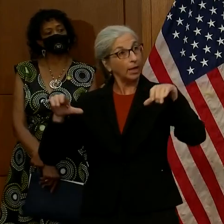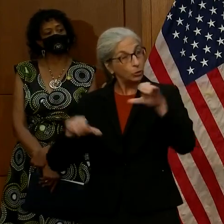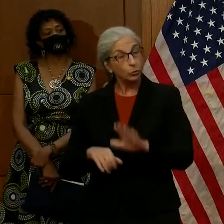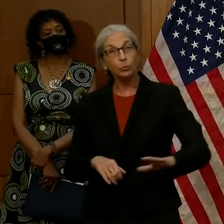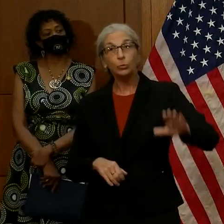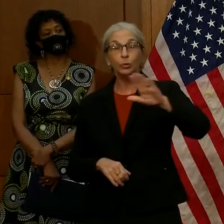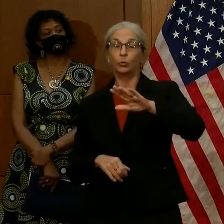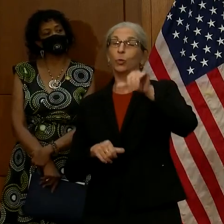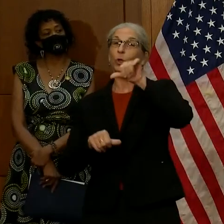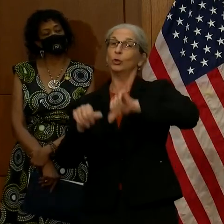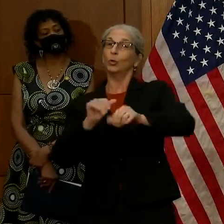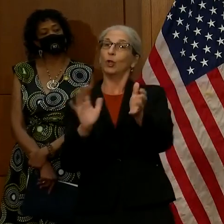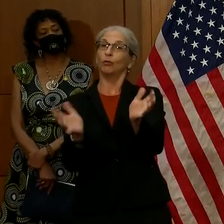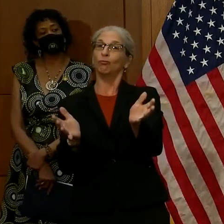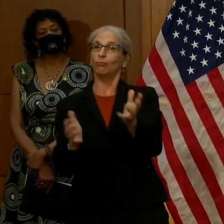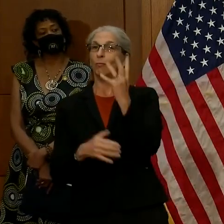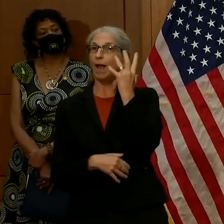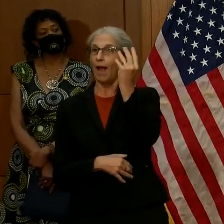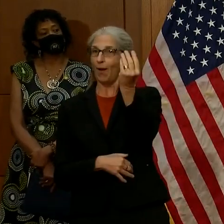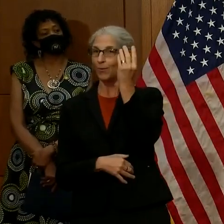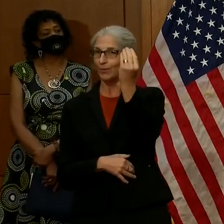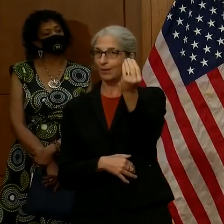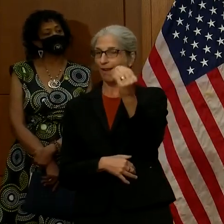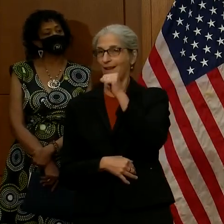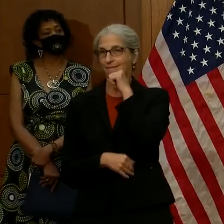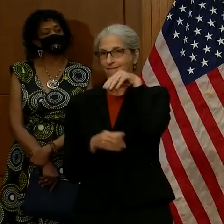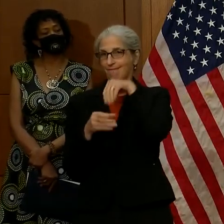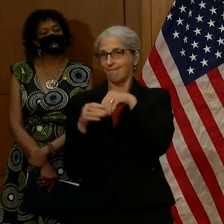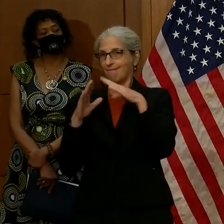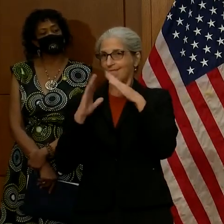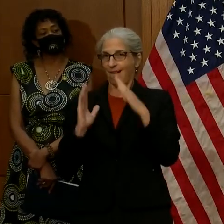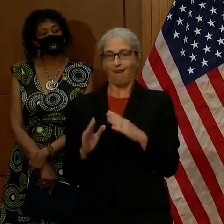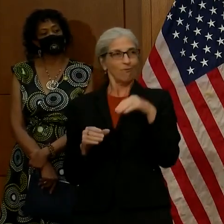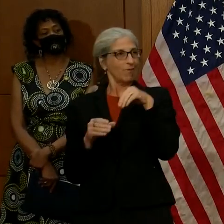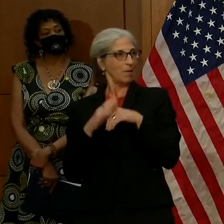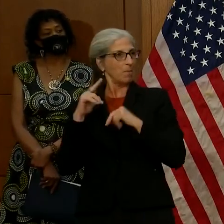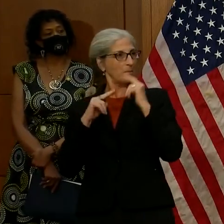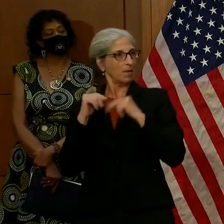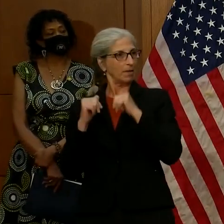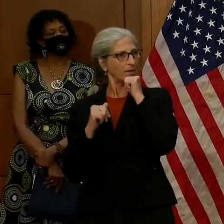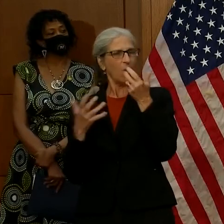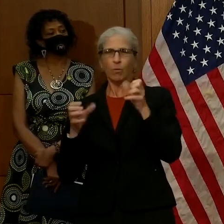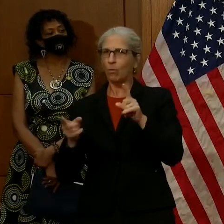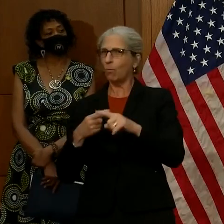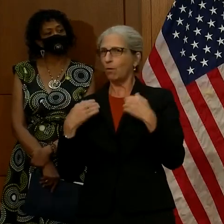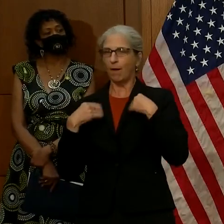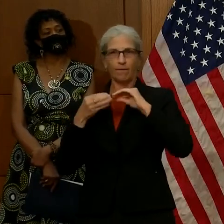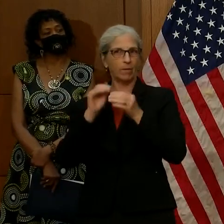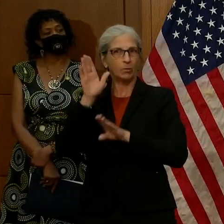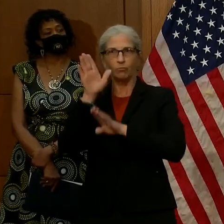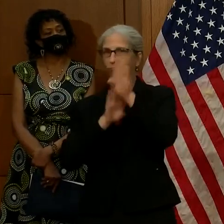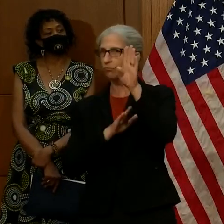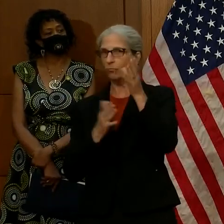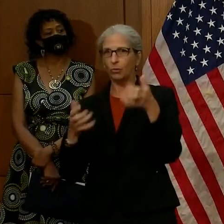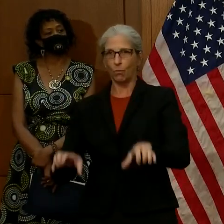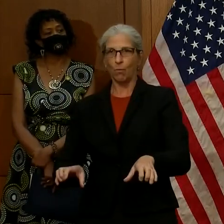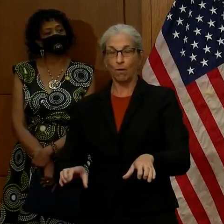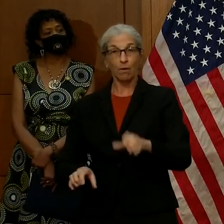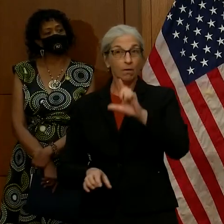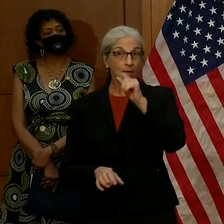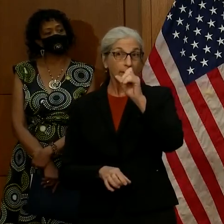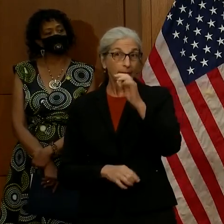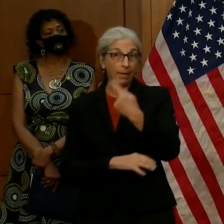socializing outdoors. We don't want to see a spike in cases. Labor Day is a marking